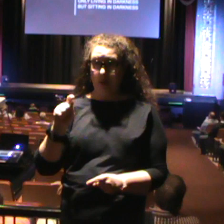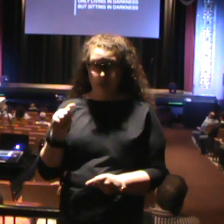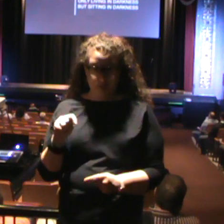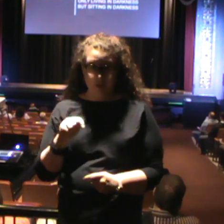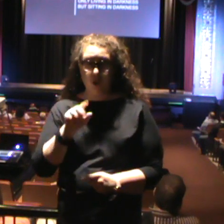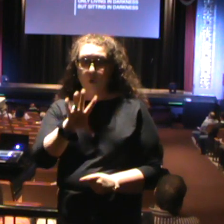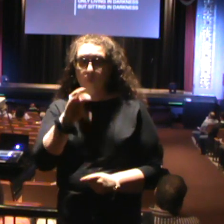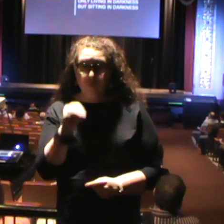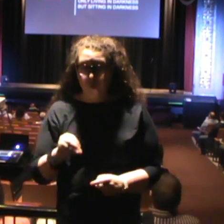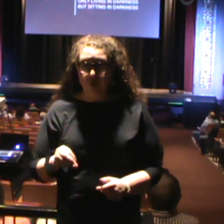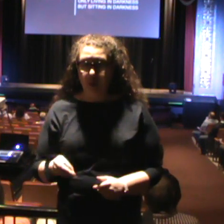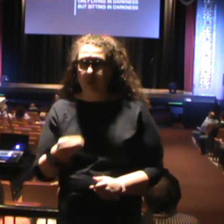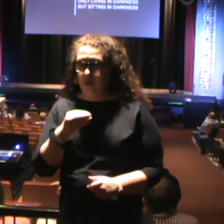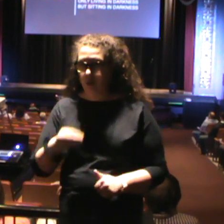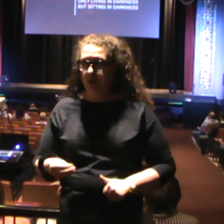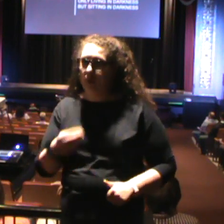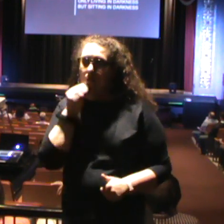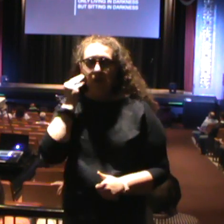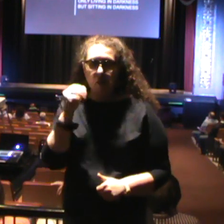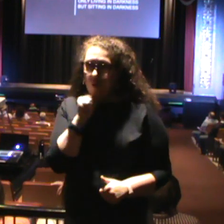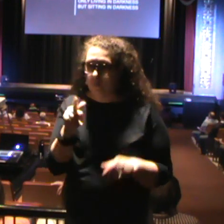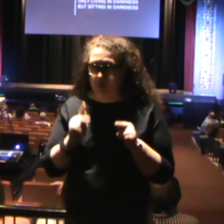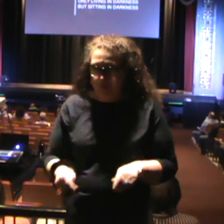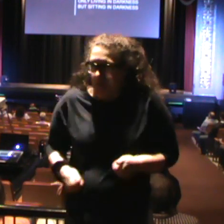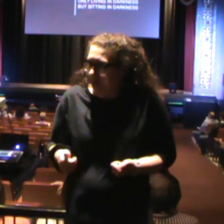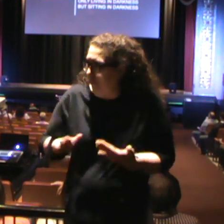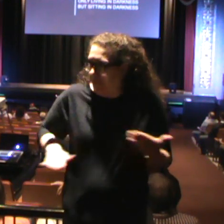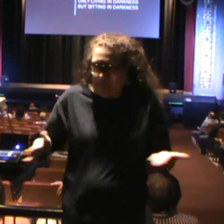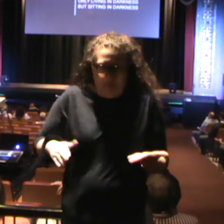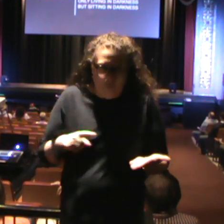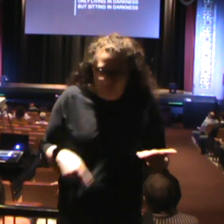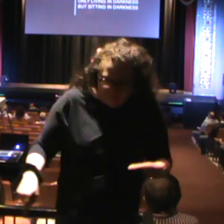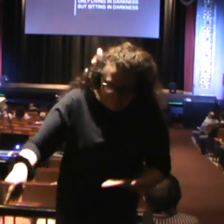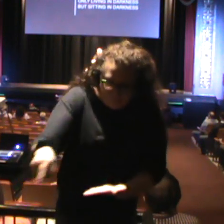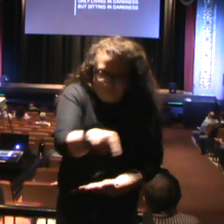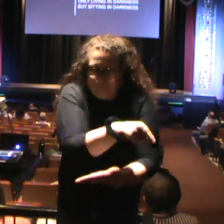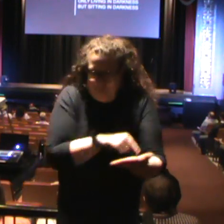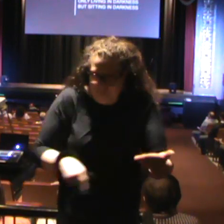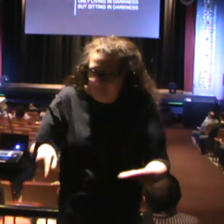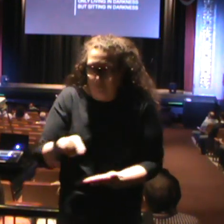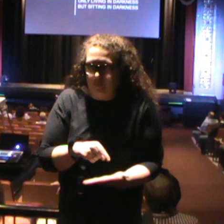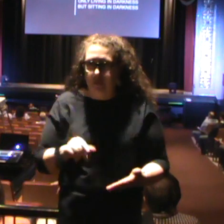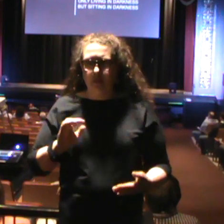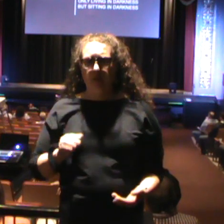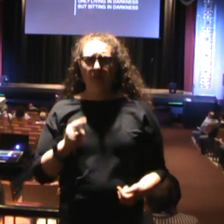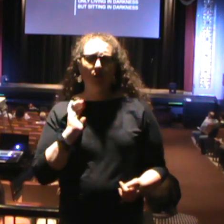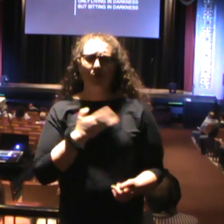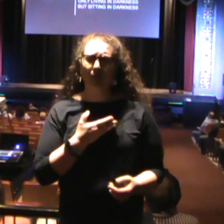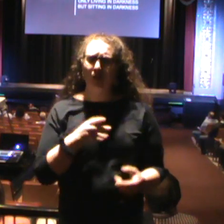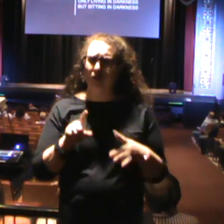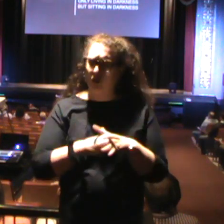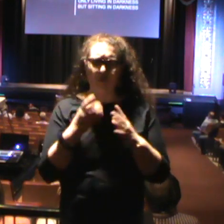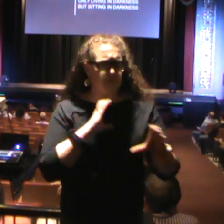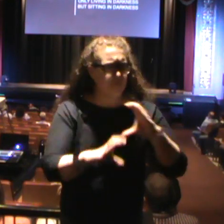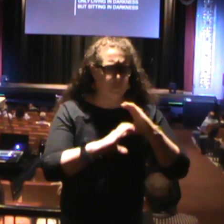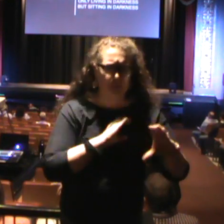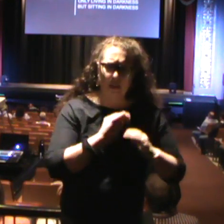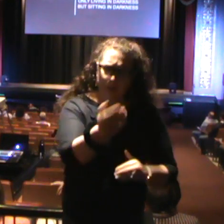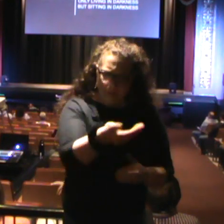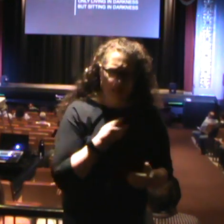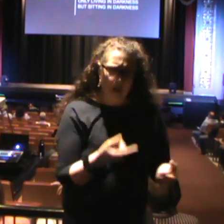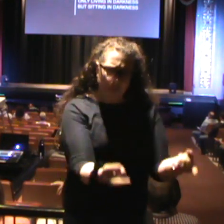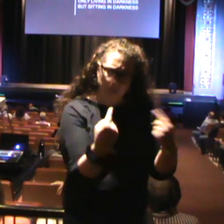And we went and started telling them about Jesus and started inviting them to come and hear about Jesus.